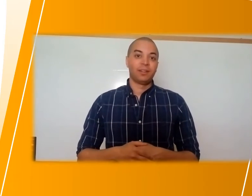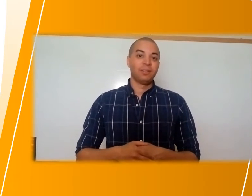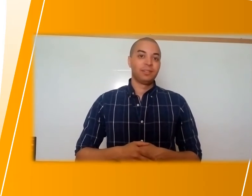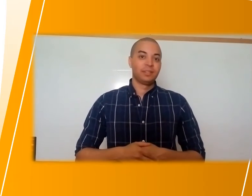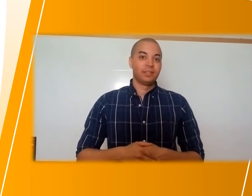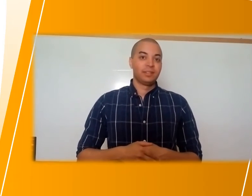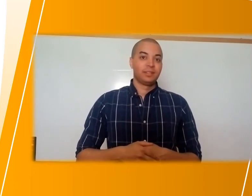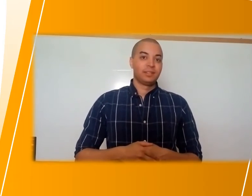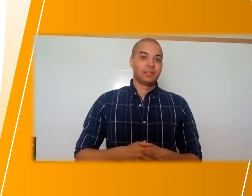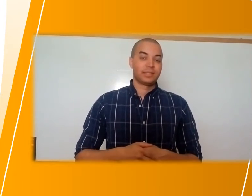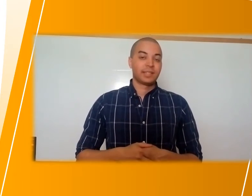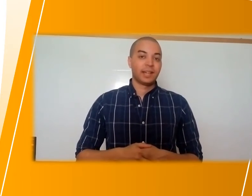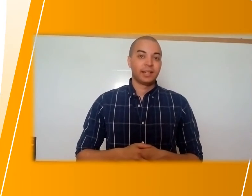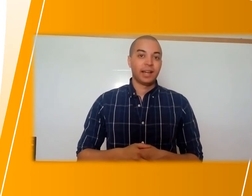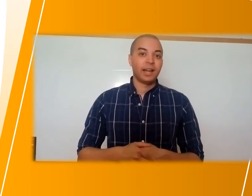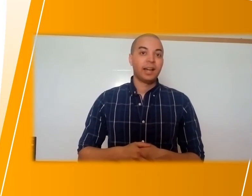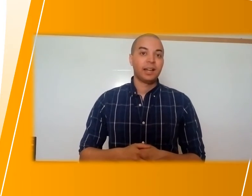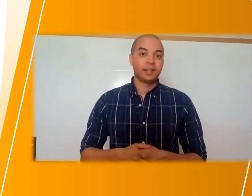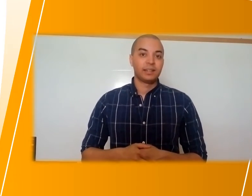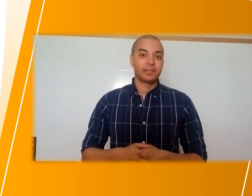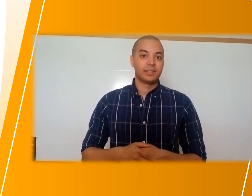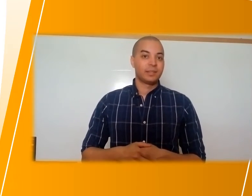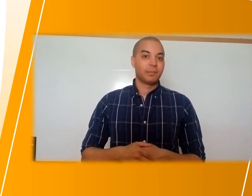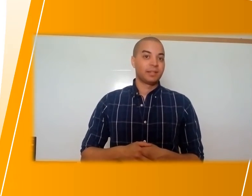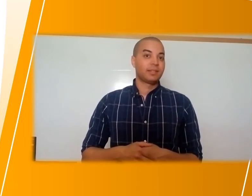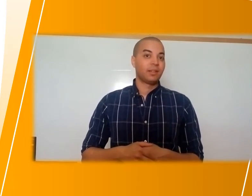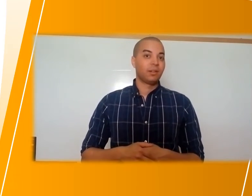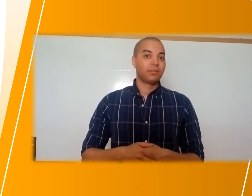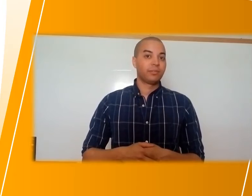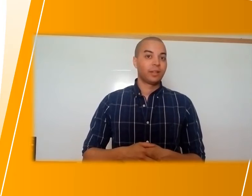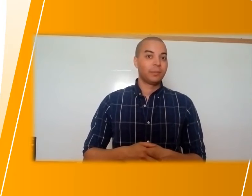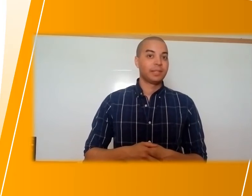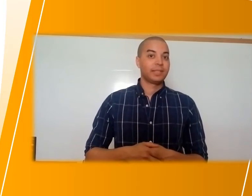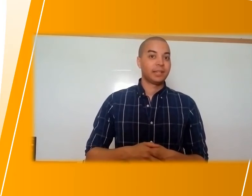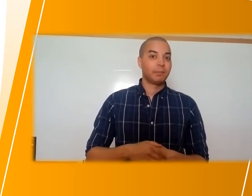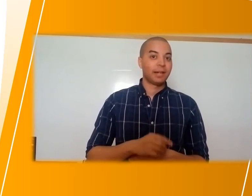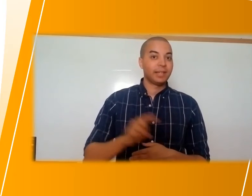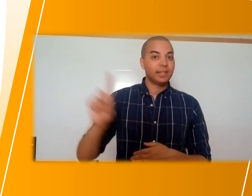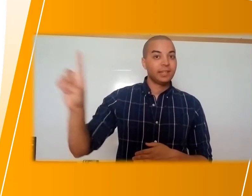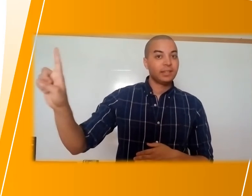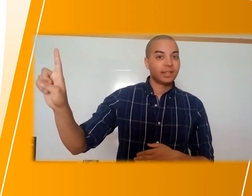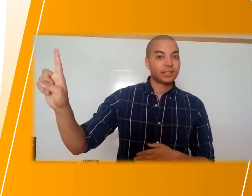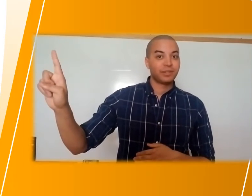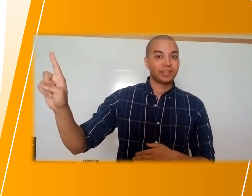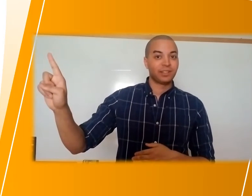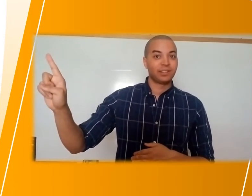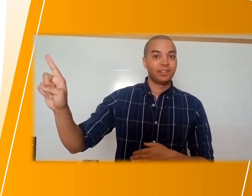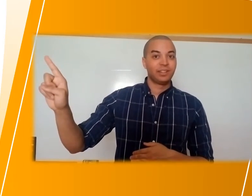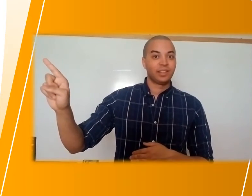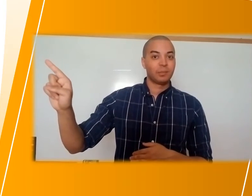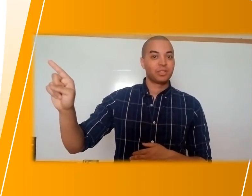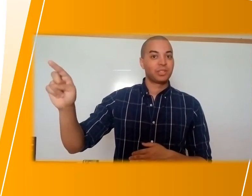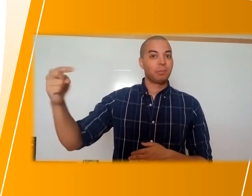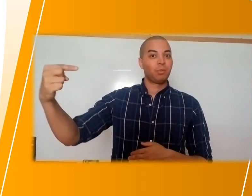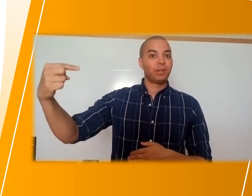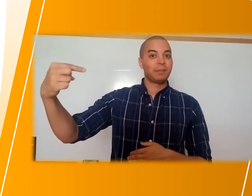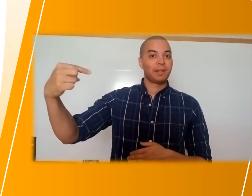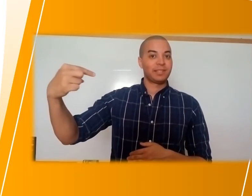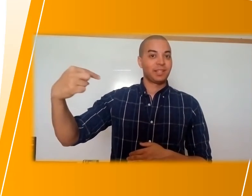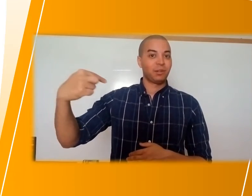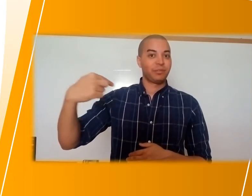Our next word for letter I is going to be I. This